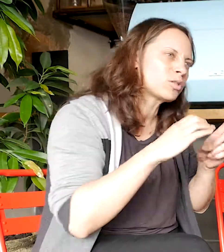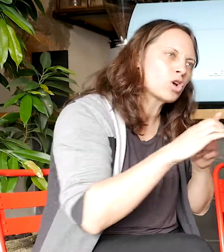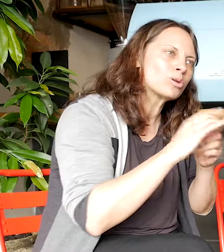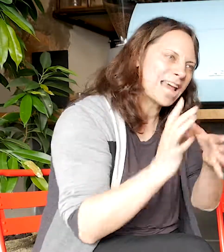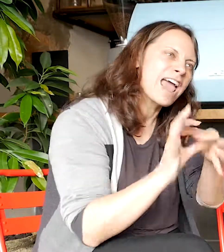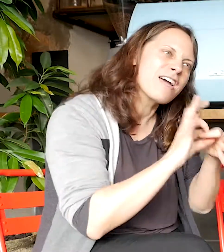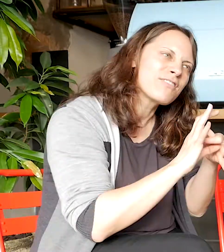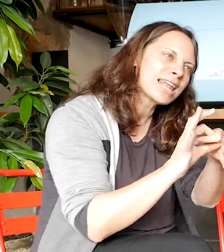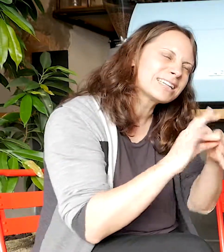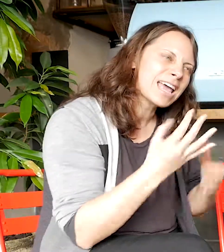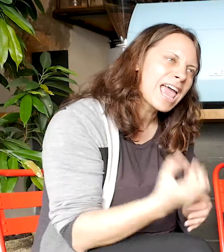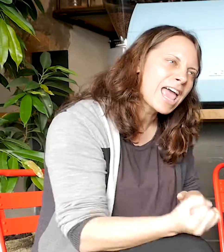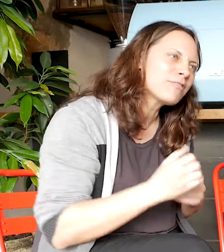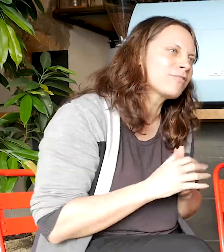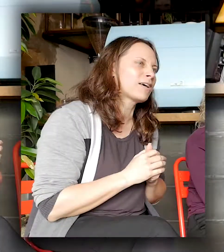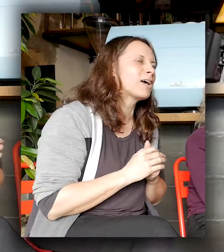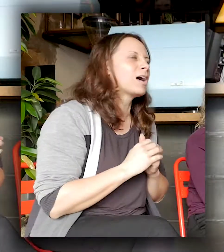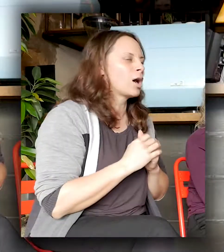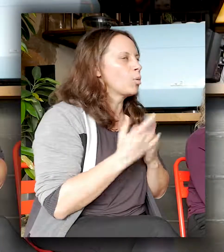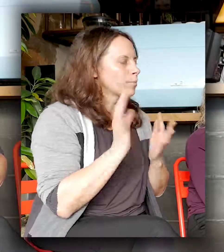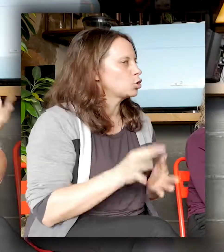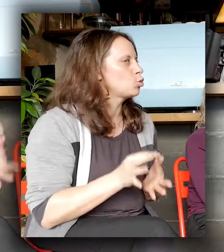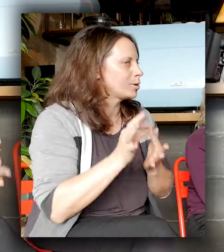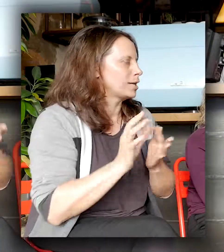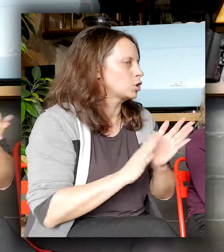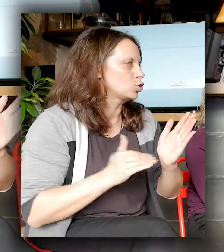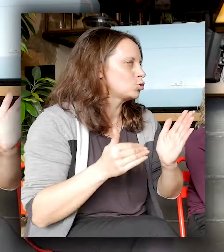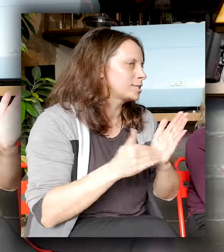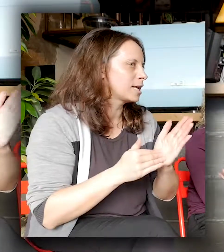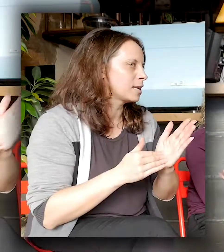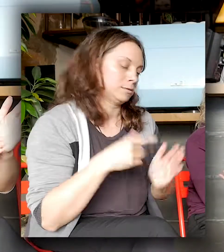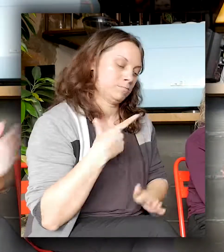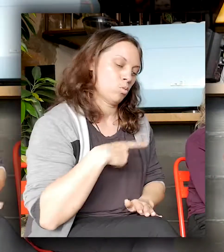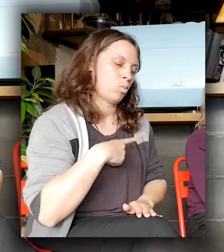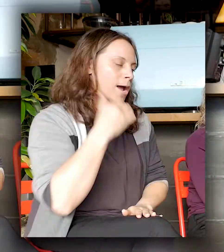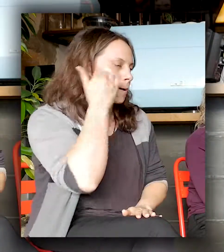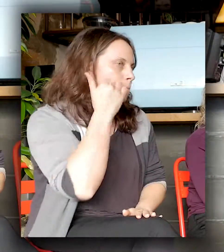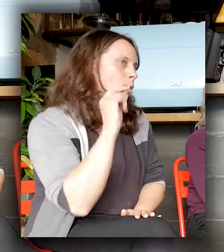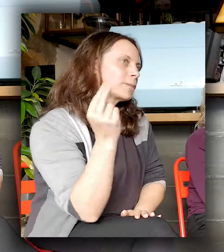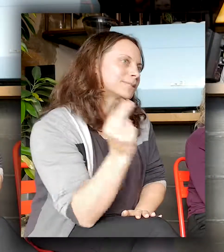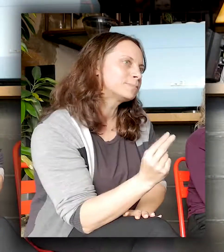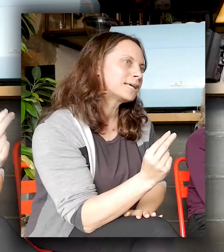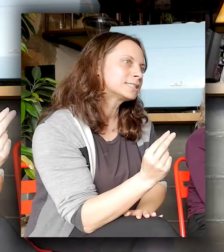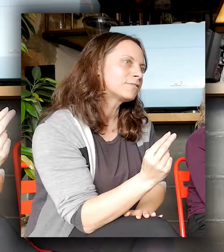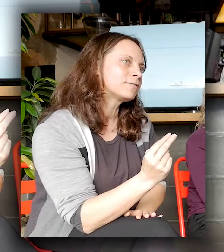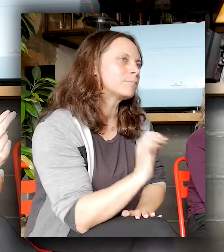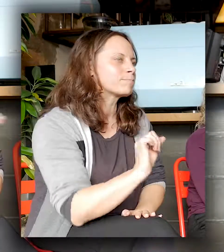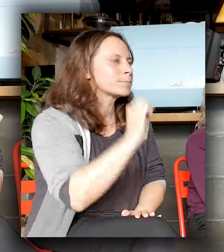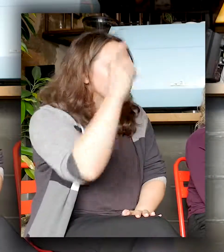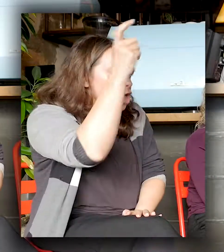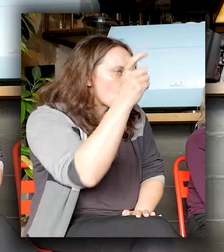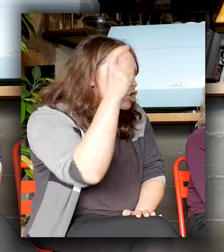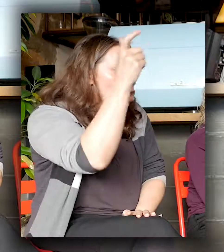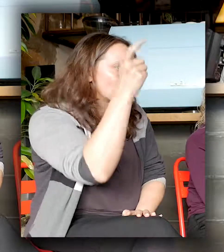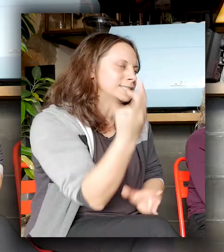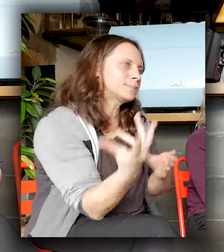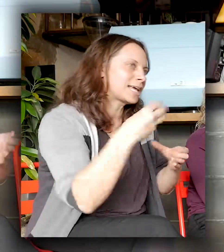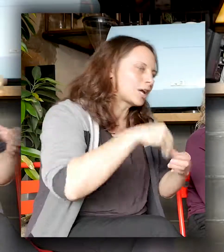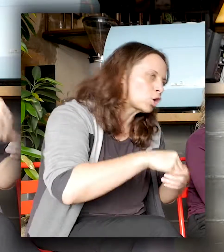definitely uniqueness to New Zealand sign language because obviously we have the Māori perspective, so we have a lot of Māori concepts. There was in a separate Māori sign language,